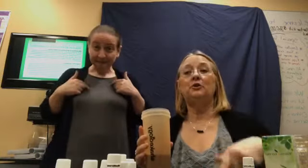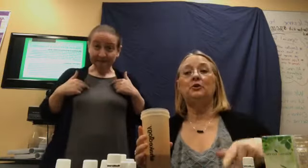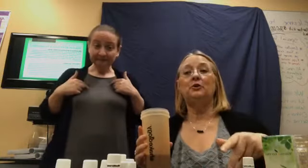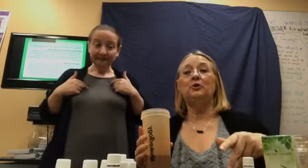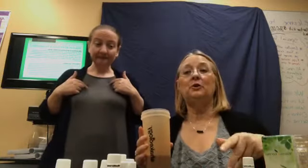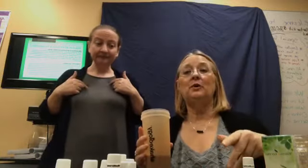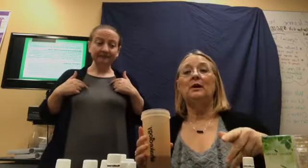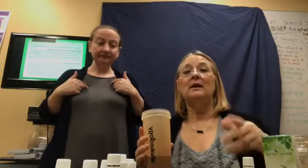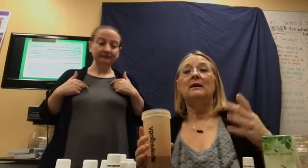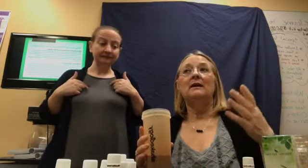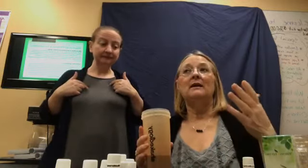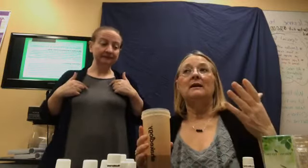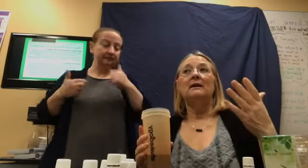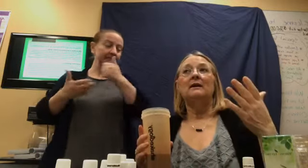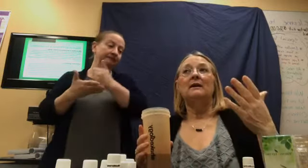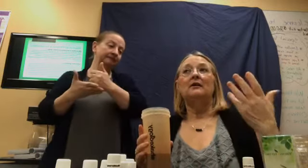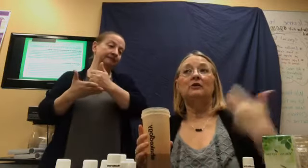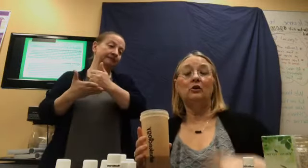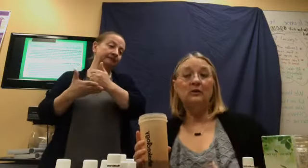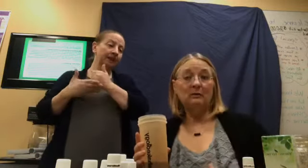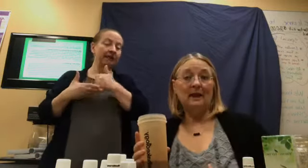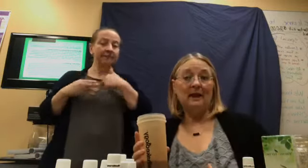lose weight.